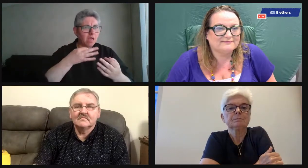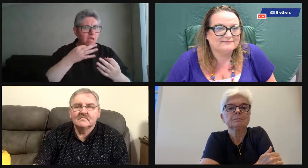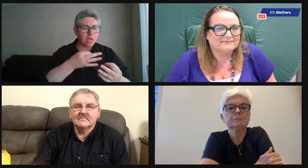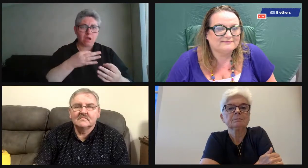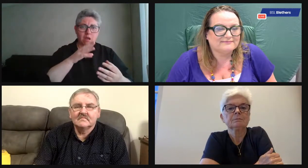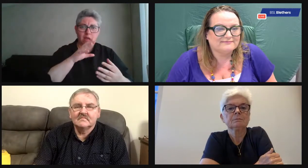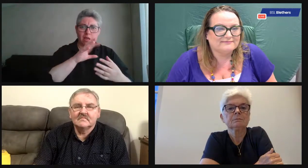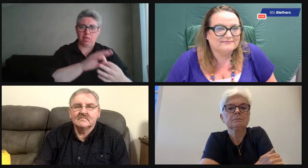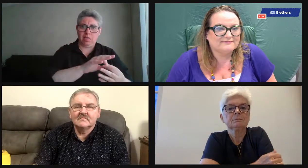on.